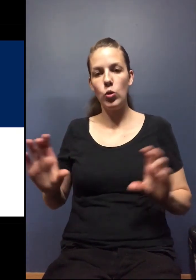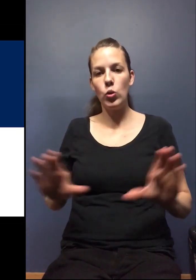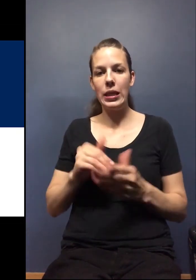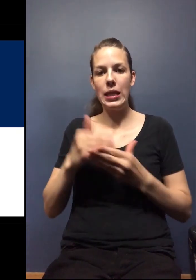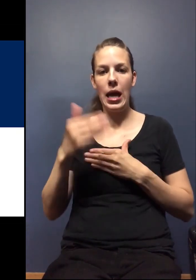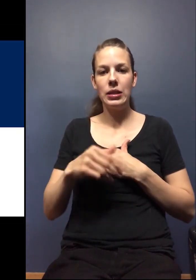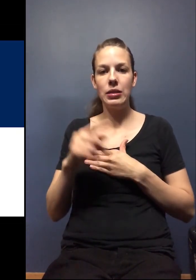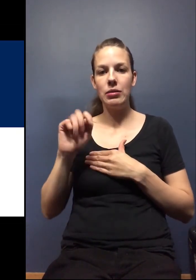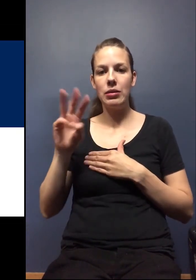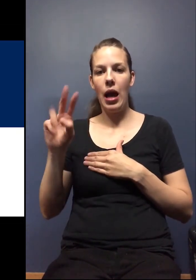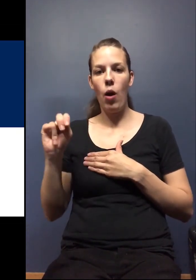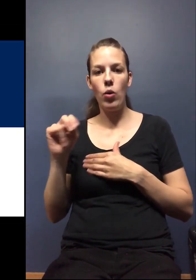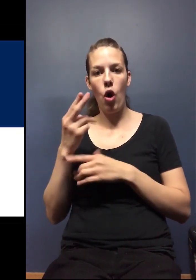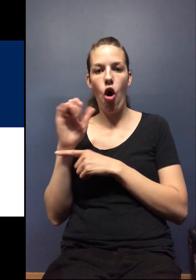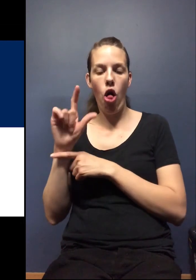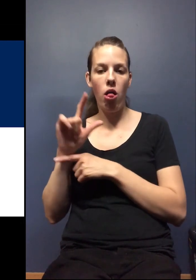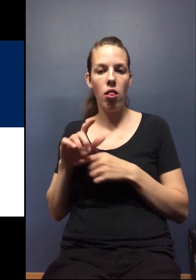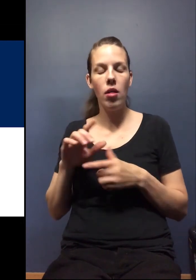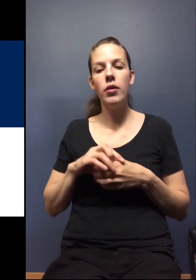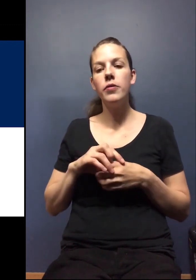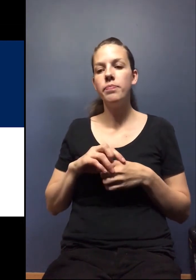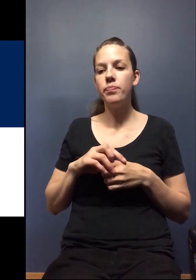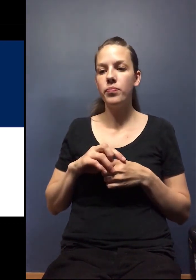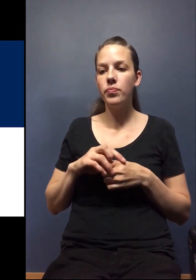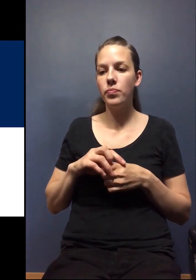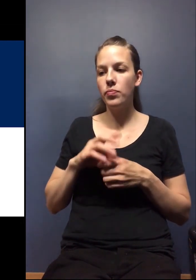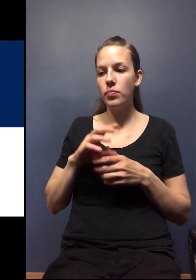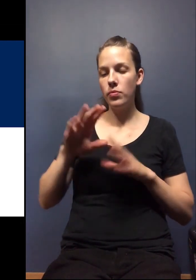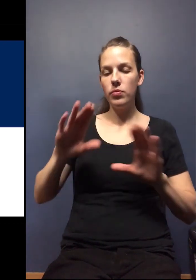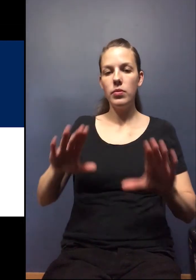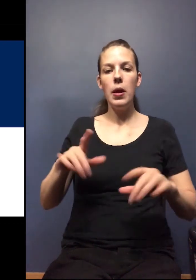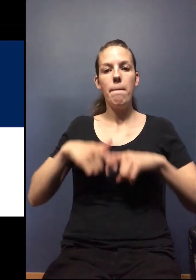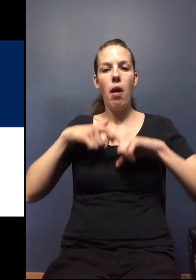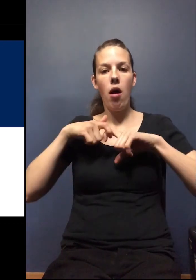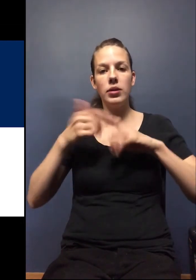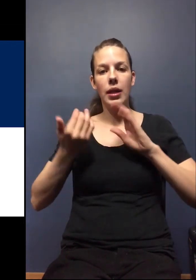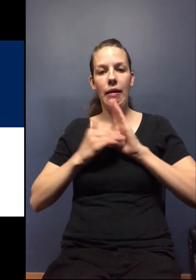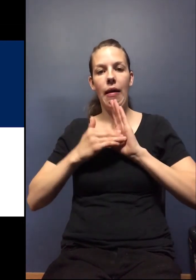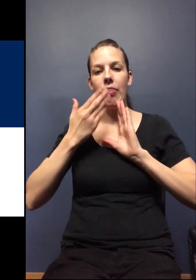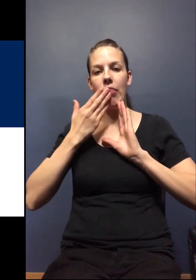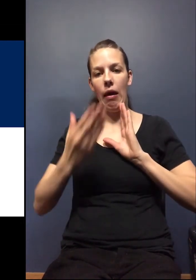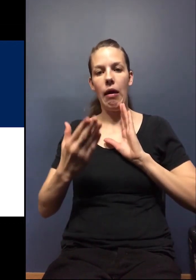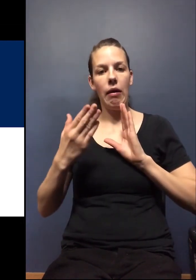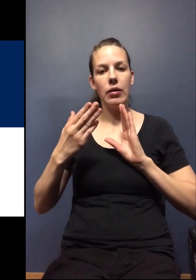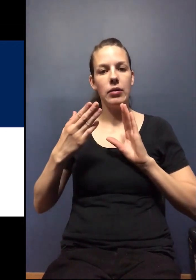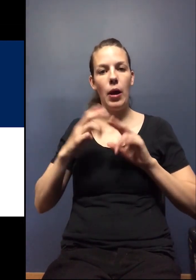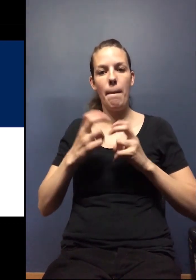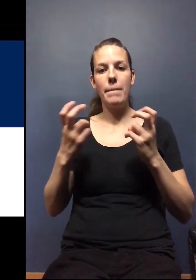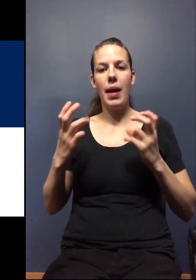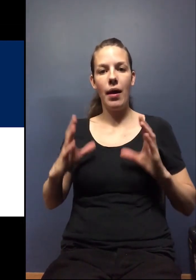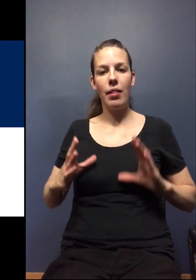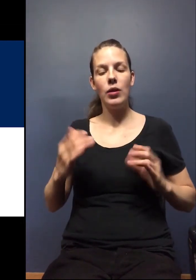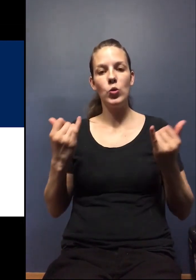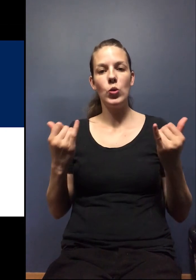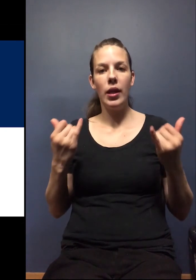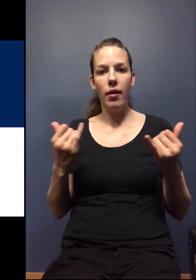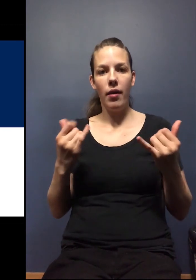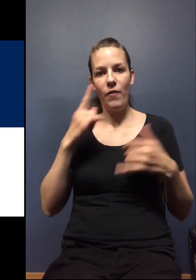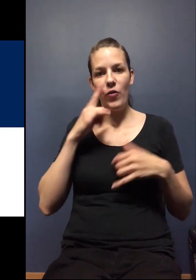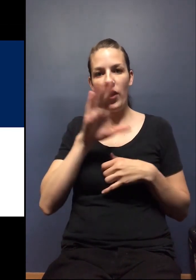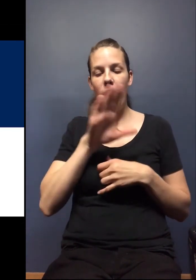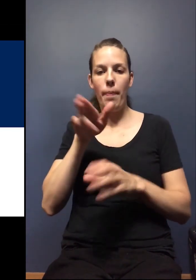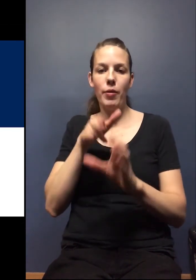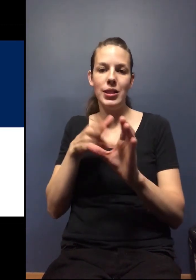next town hall on. I just want to, uh, pause to again, thank our panelists today for, um,